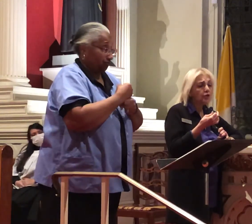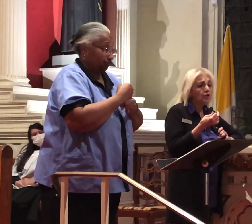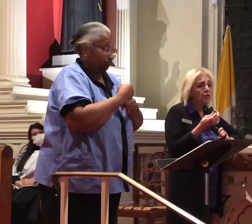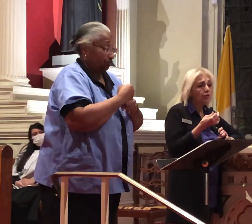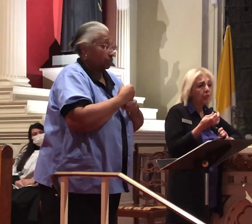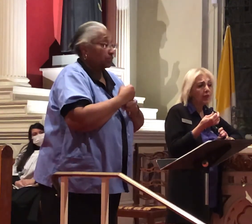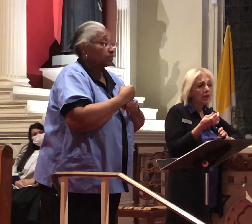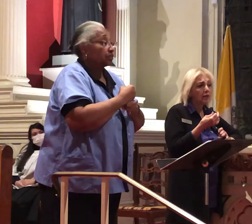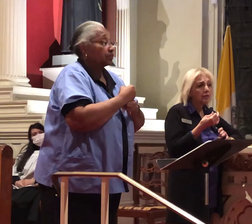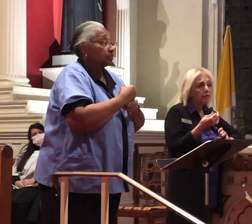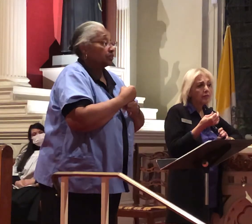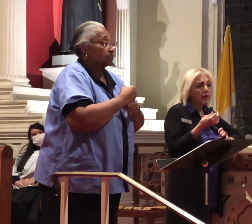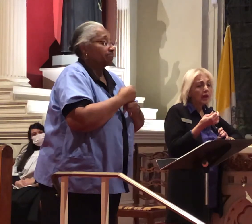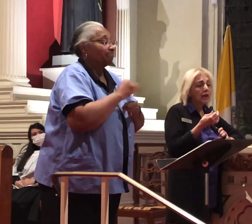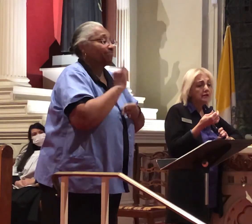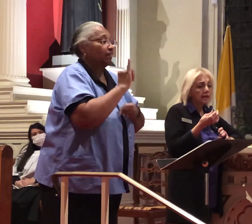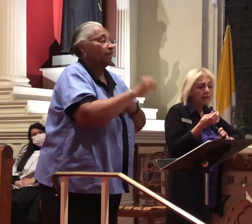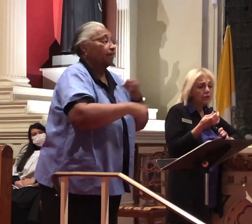is that year